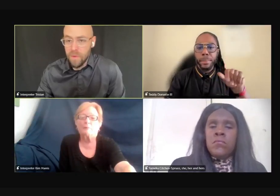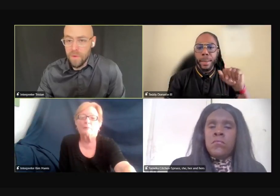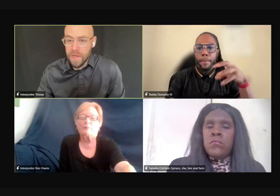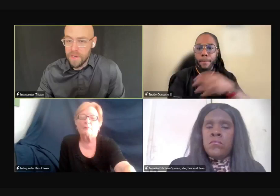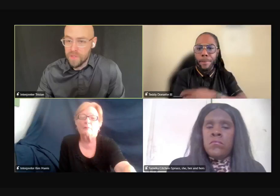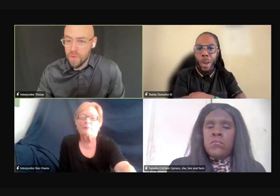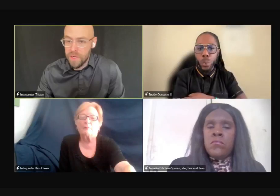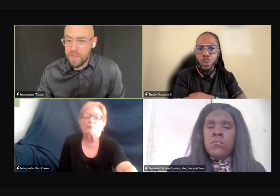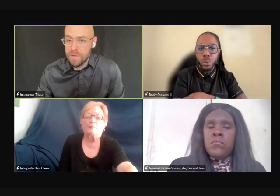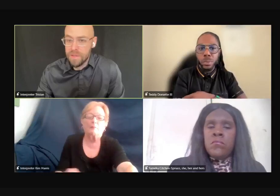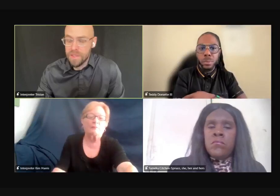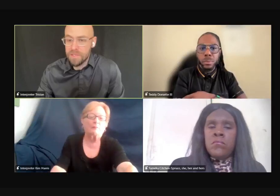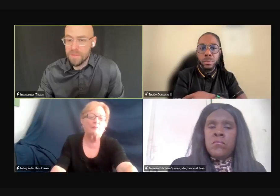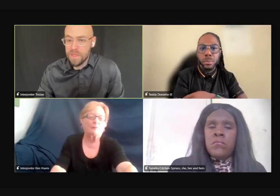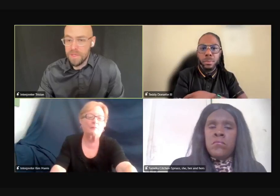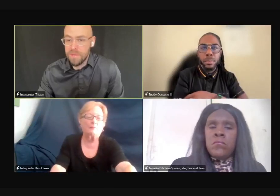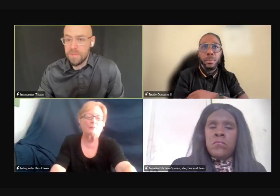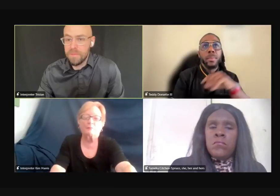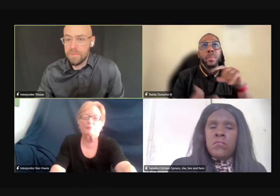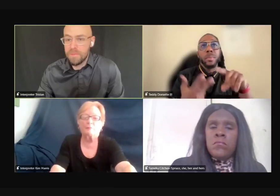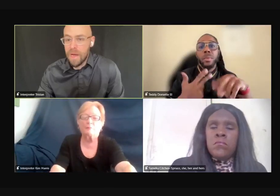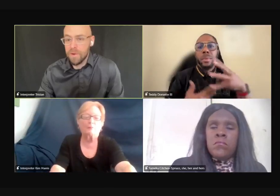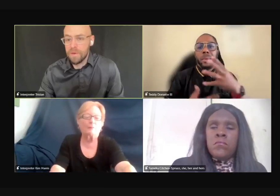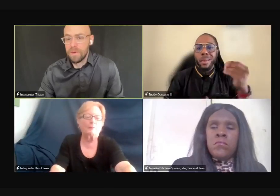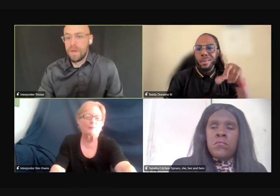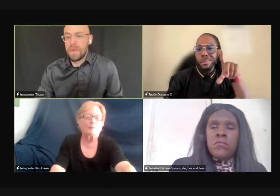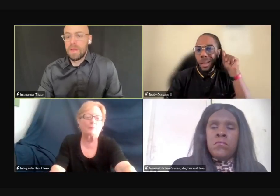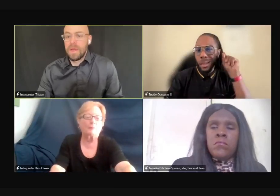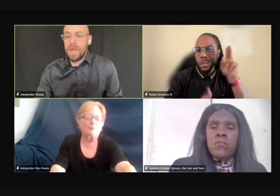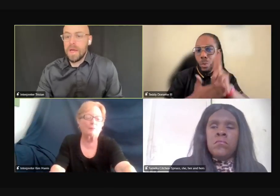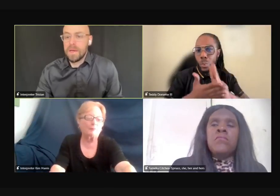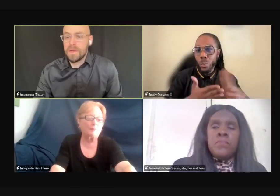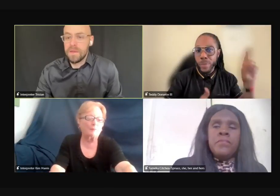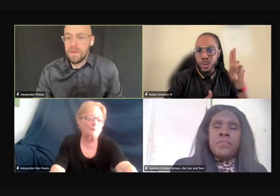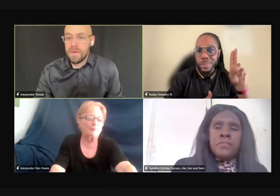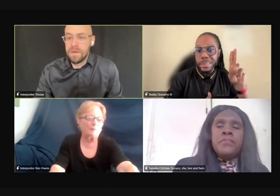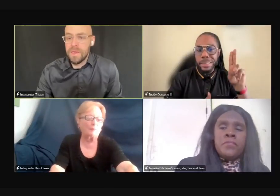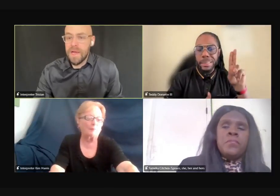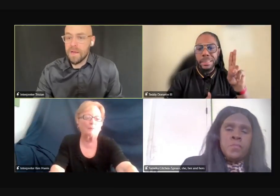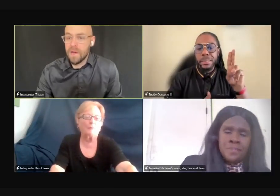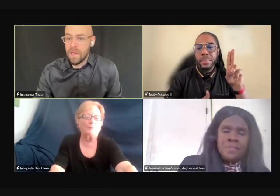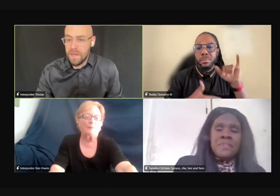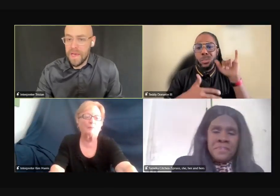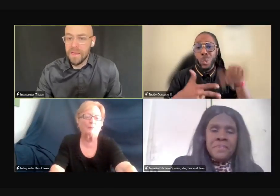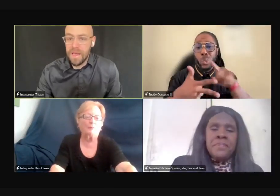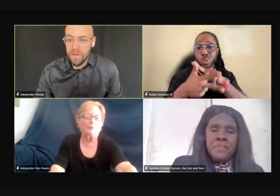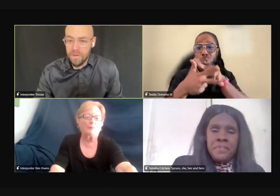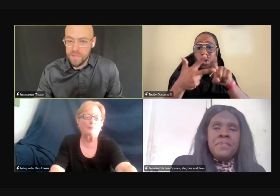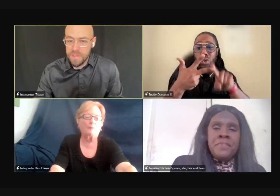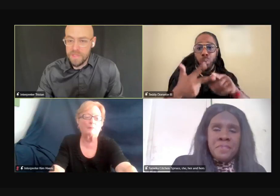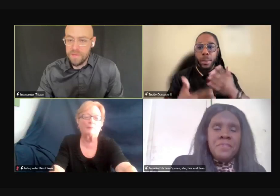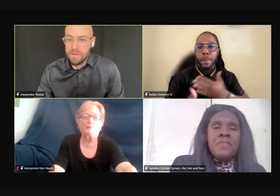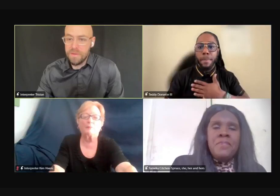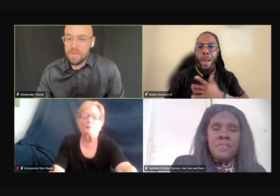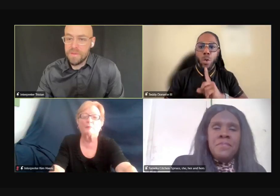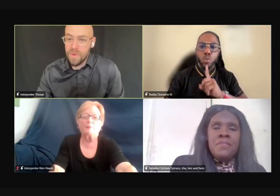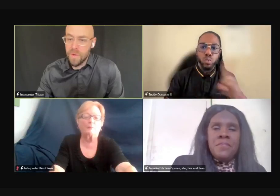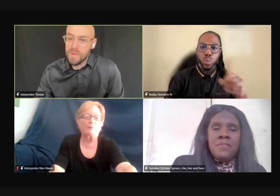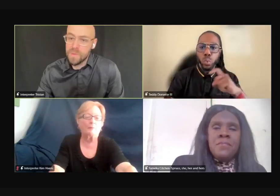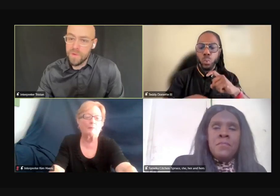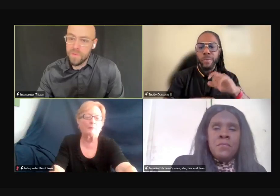them for, in Detroit, the Disability Power, and at Gallaudet University.